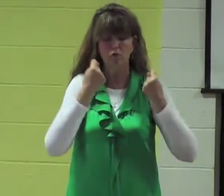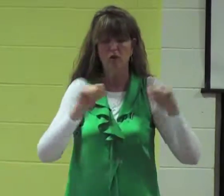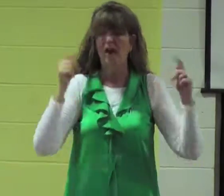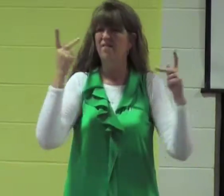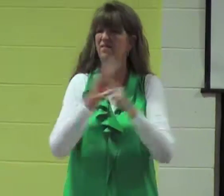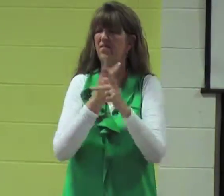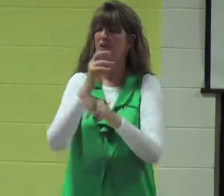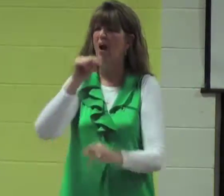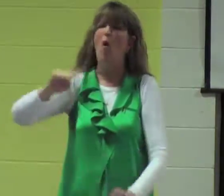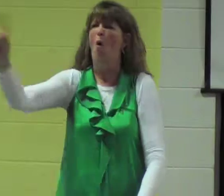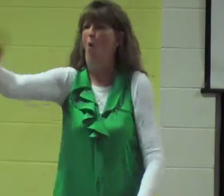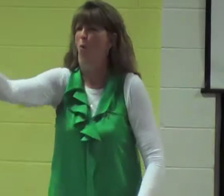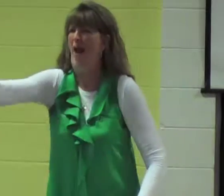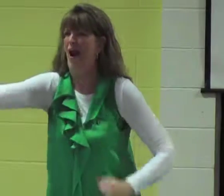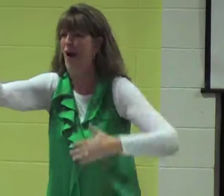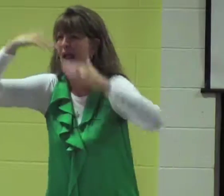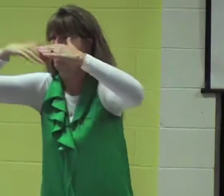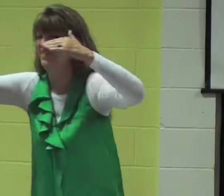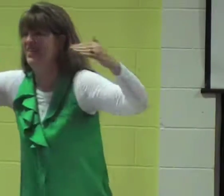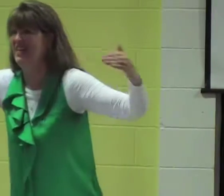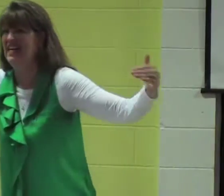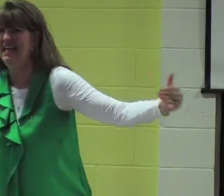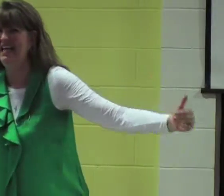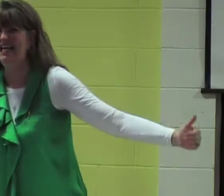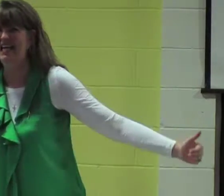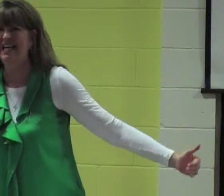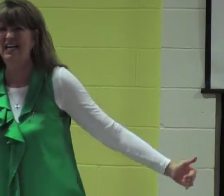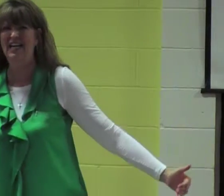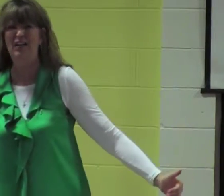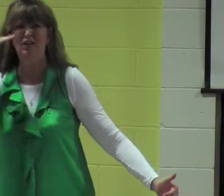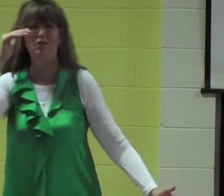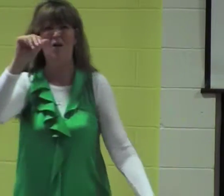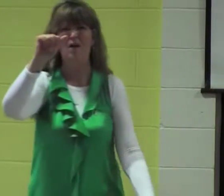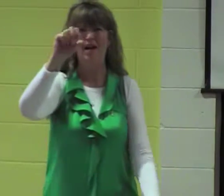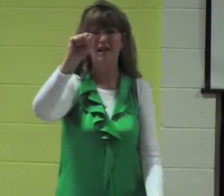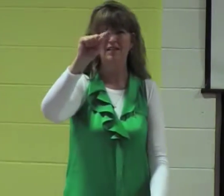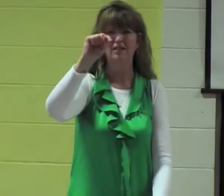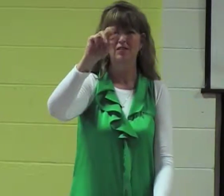Today you see many, many people trying to figure out where is heaven?